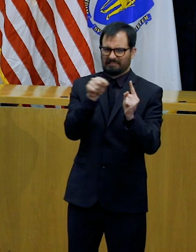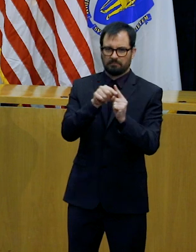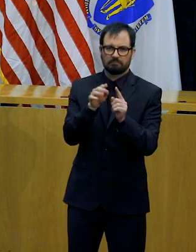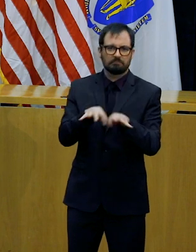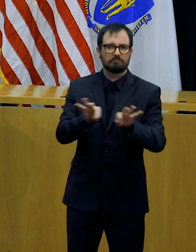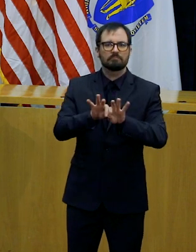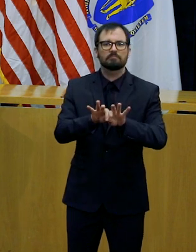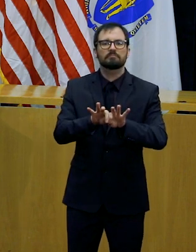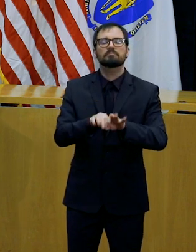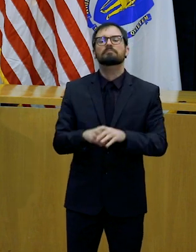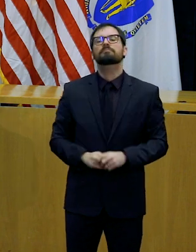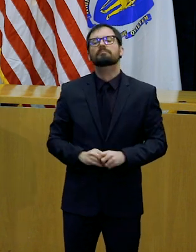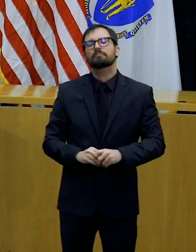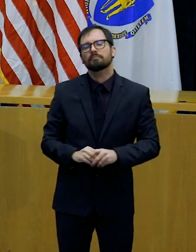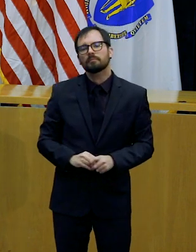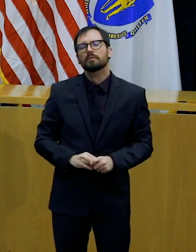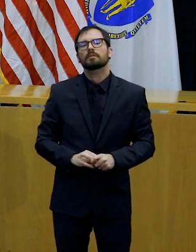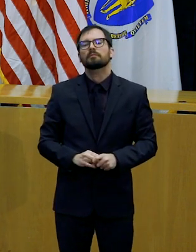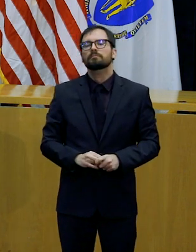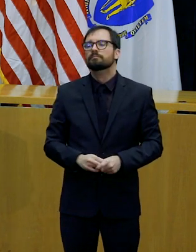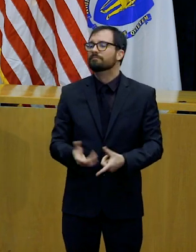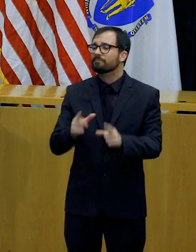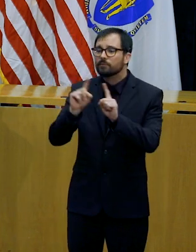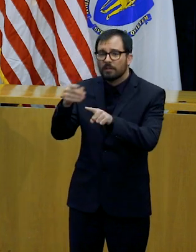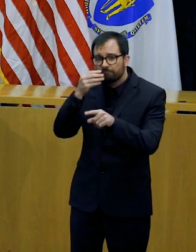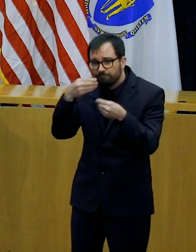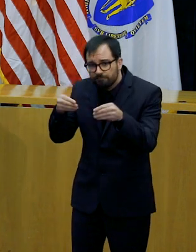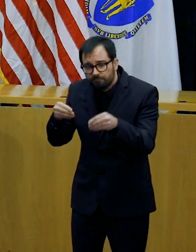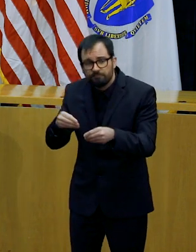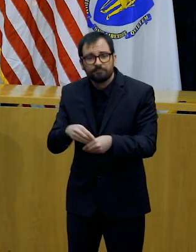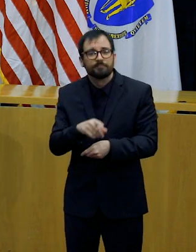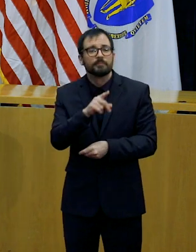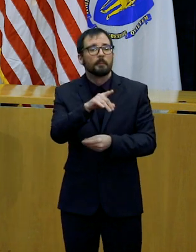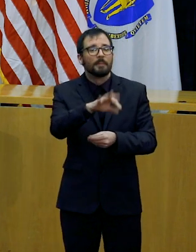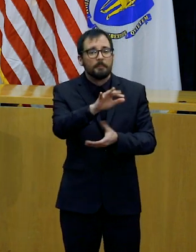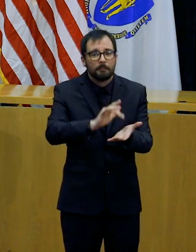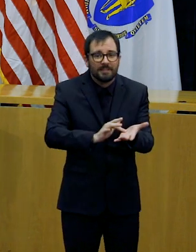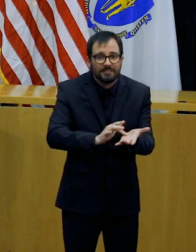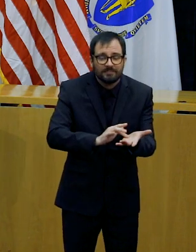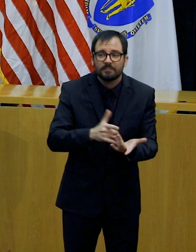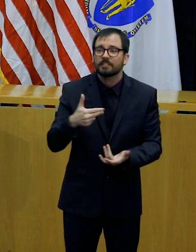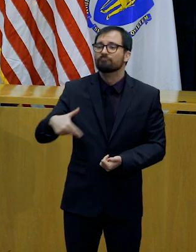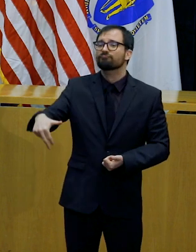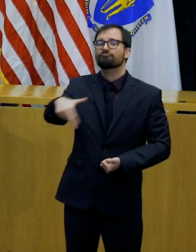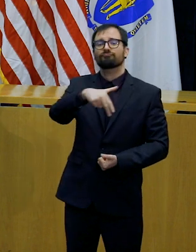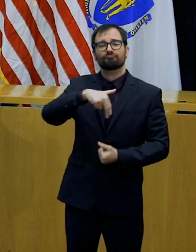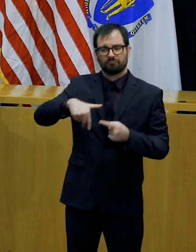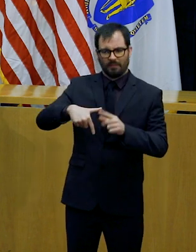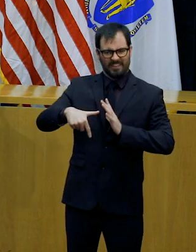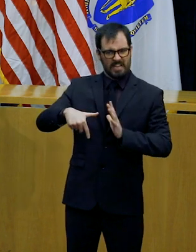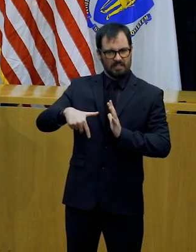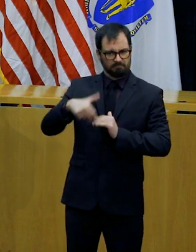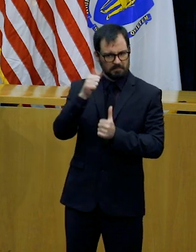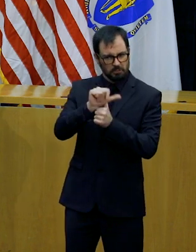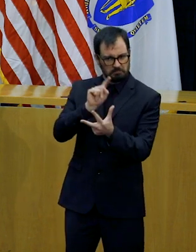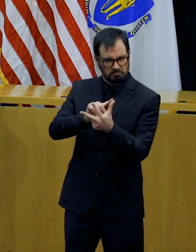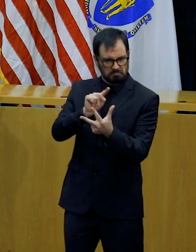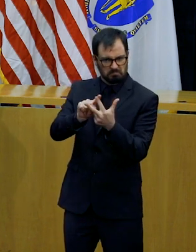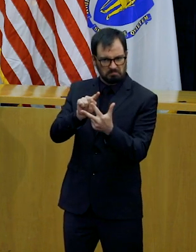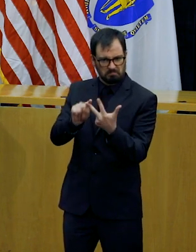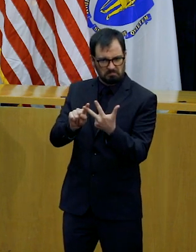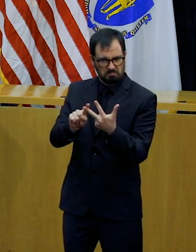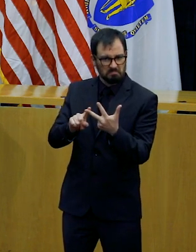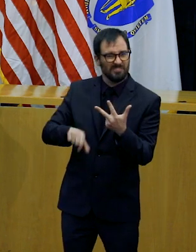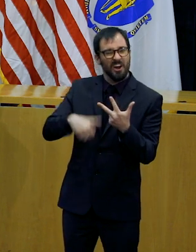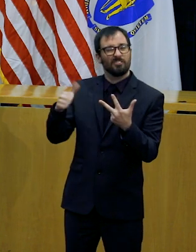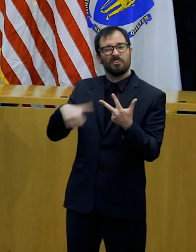a walk for fresh air or something similar. Everyone is encouraged to call or video chat instead of visiting friends